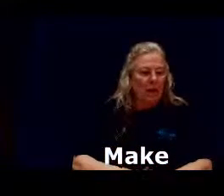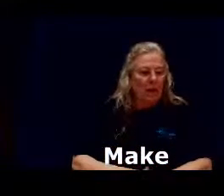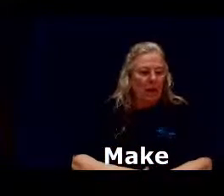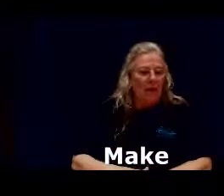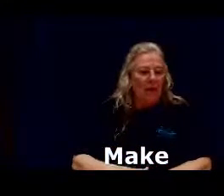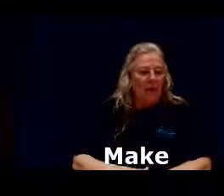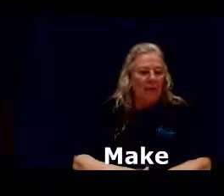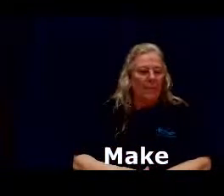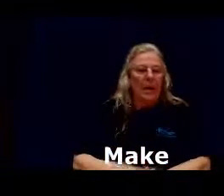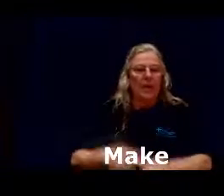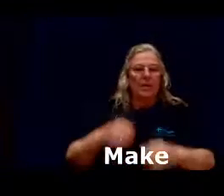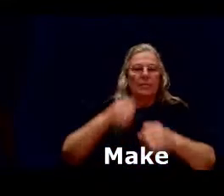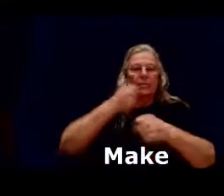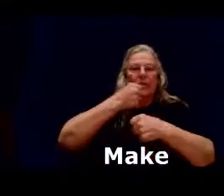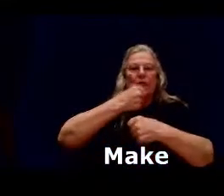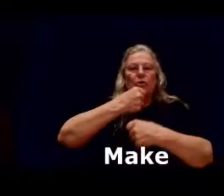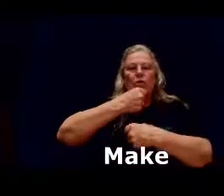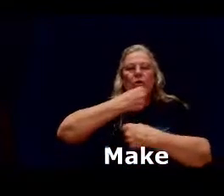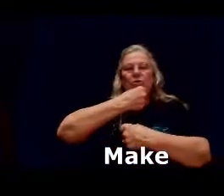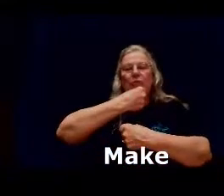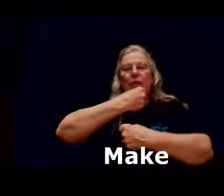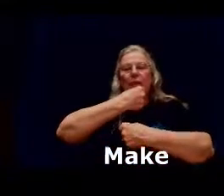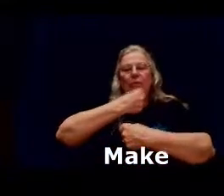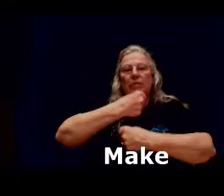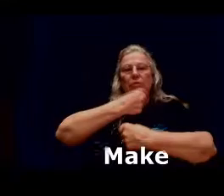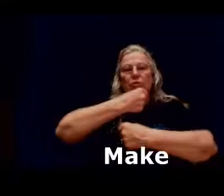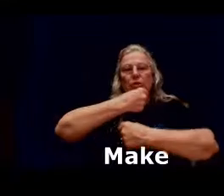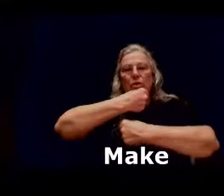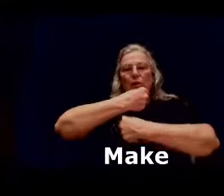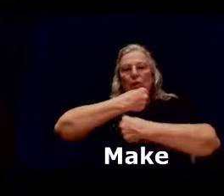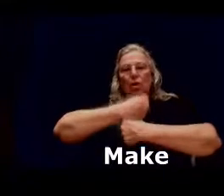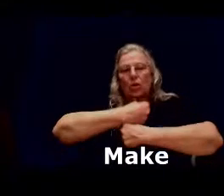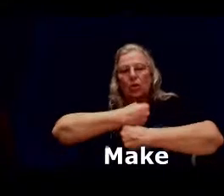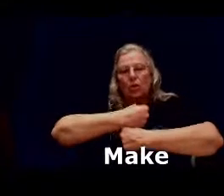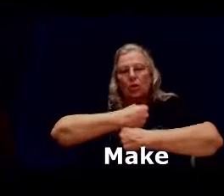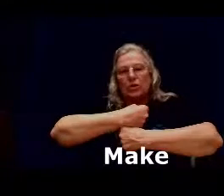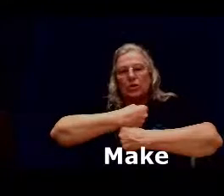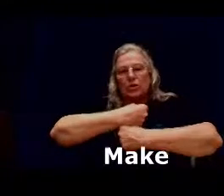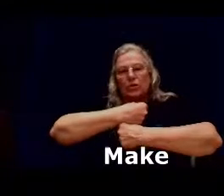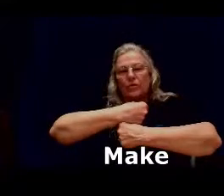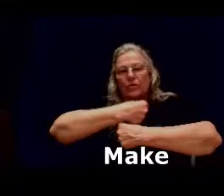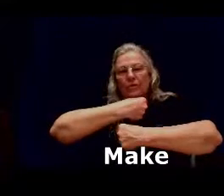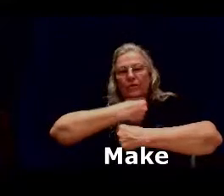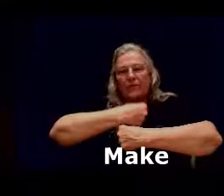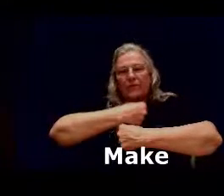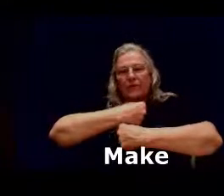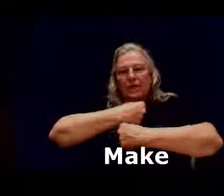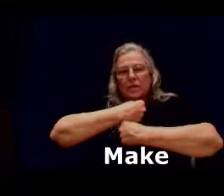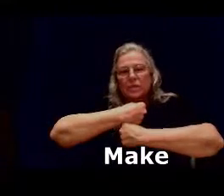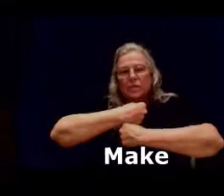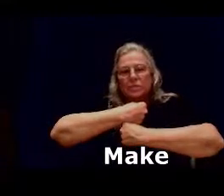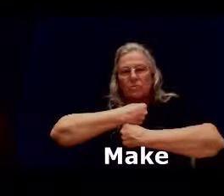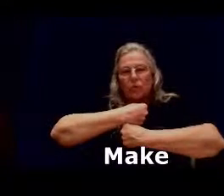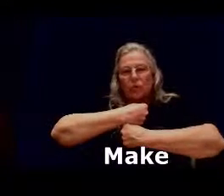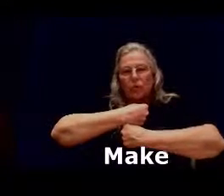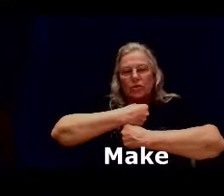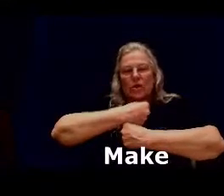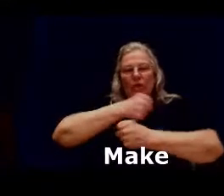uh make and you're going to use a pounding motion you're going to turn your fist in toward yourself